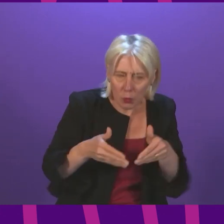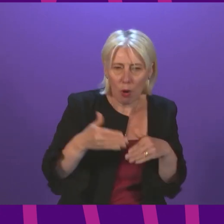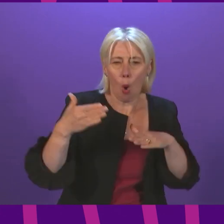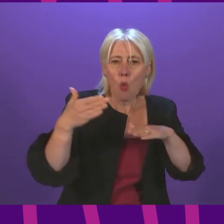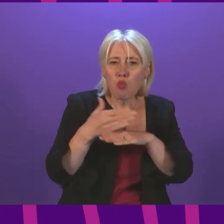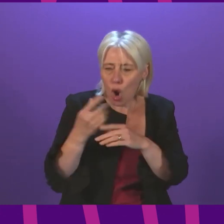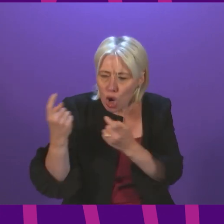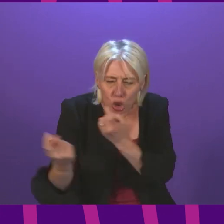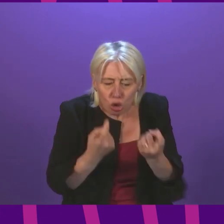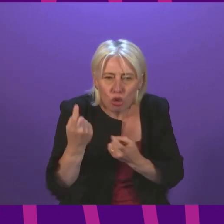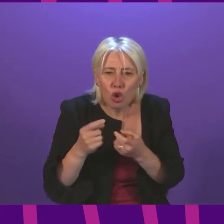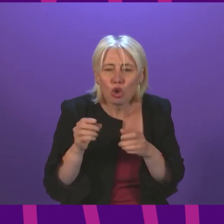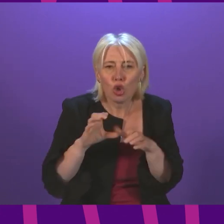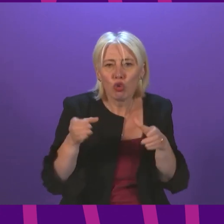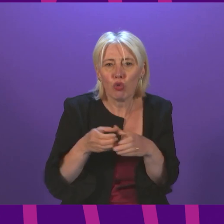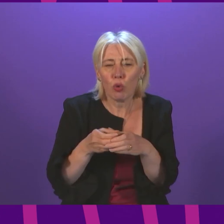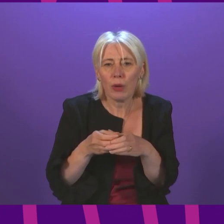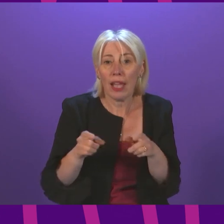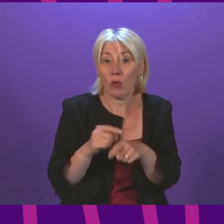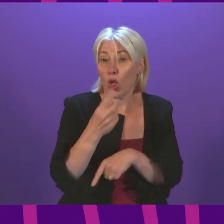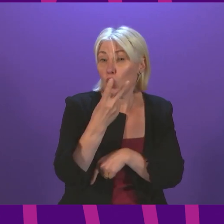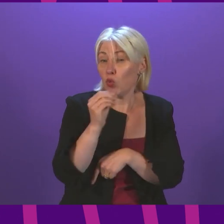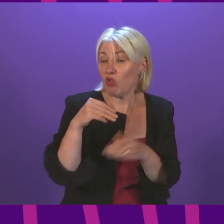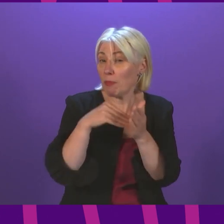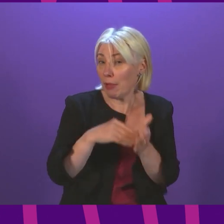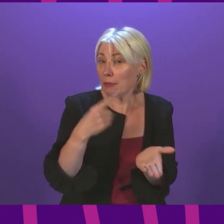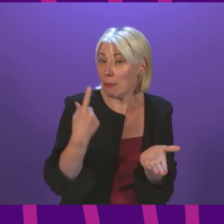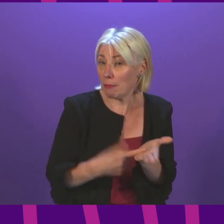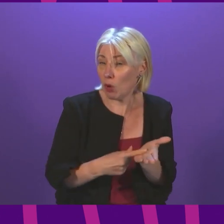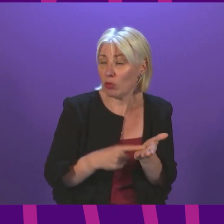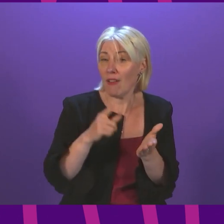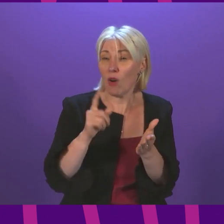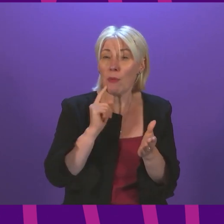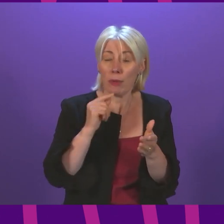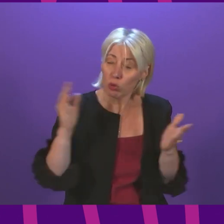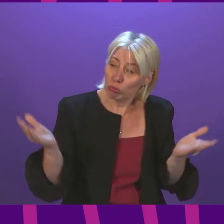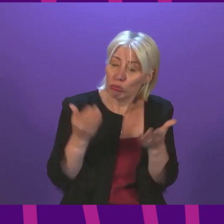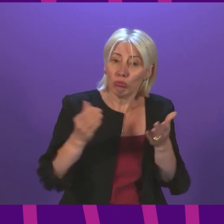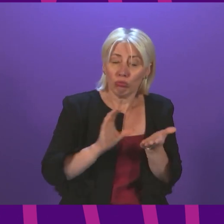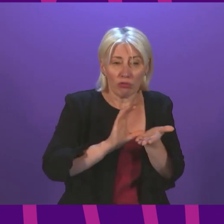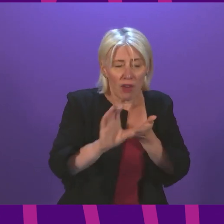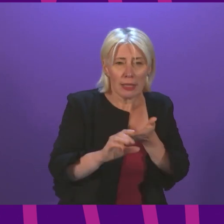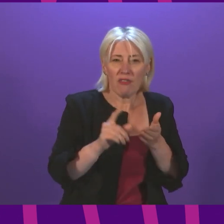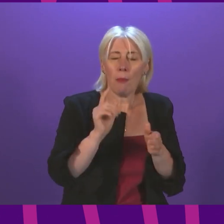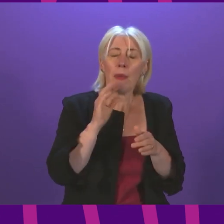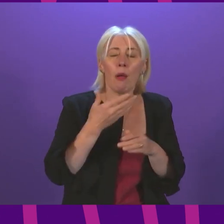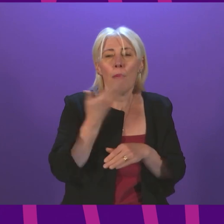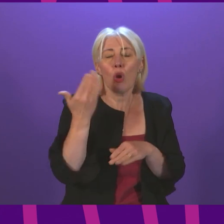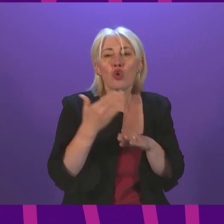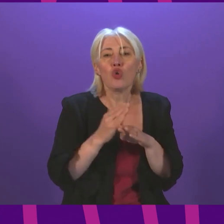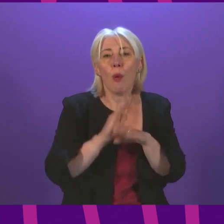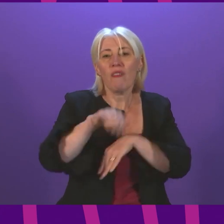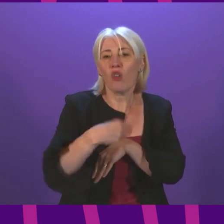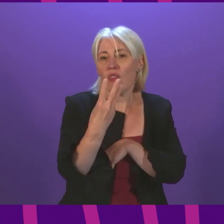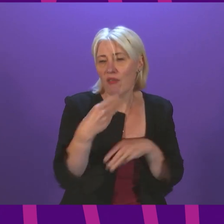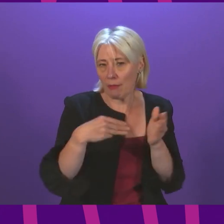The UK Government has also invested over £200 million into the job entry target support scheme for those unemployed for over three months, which